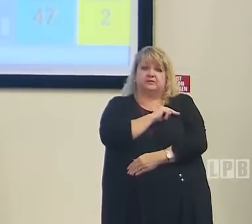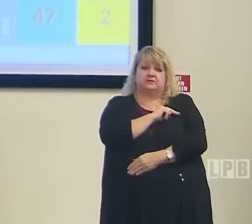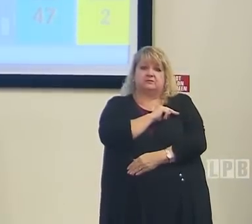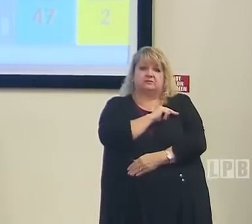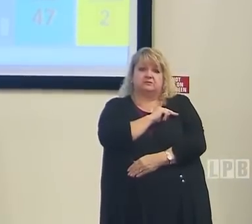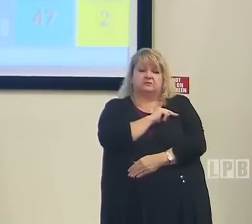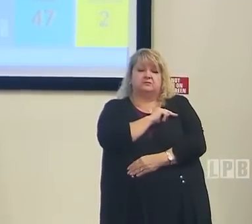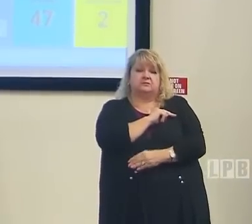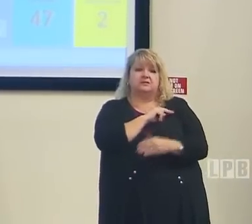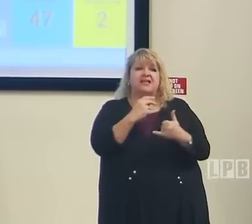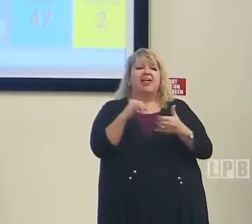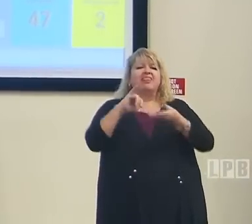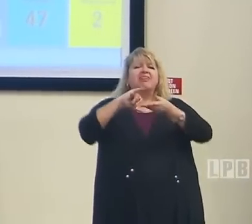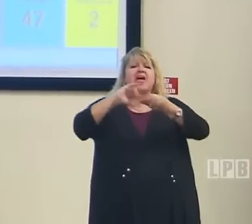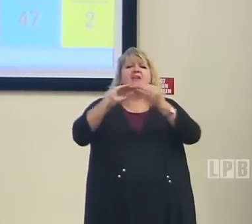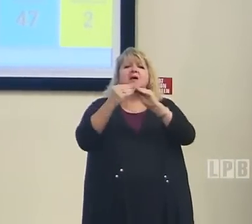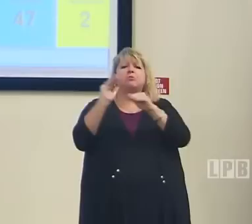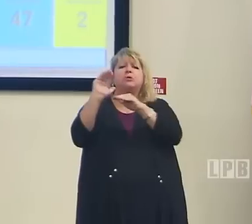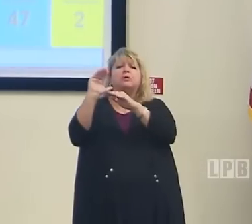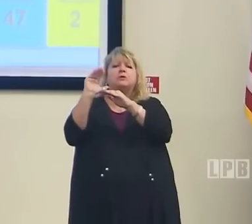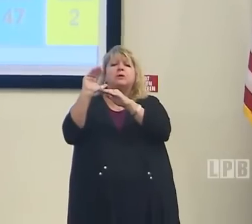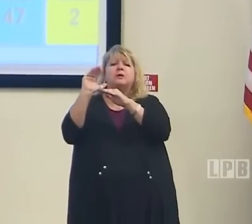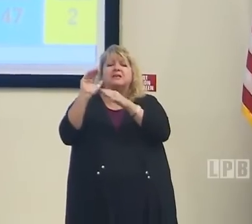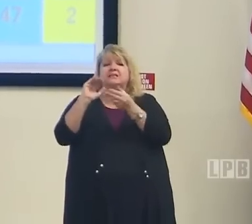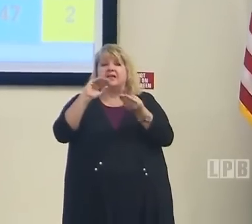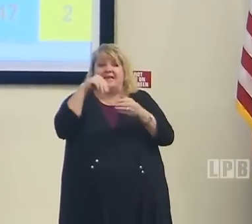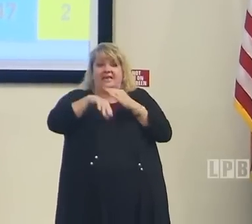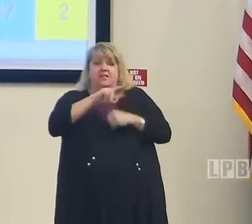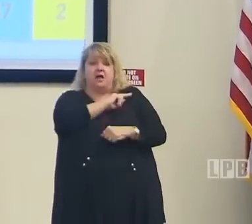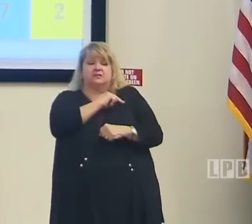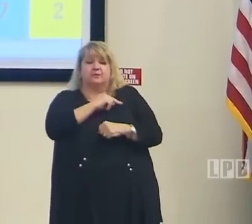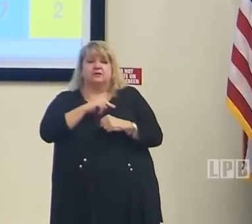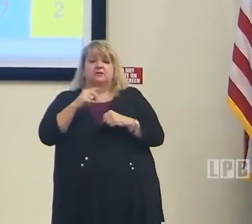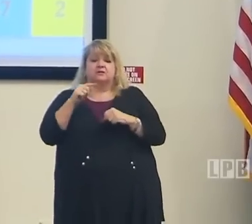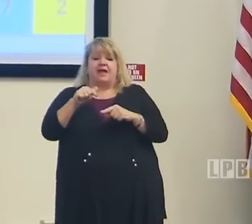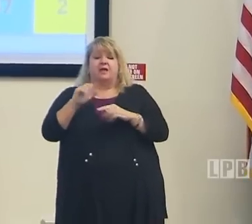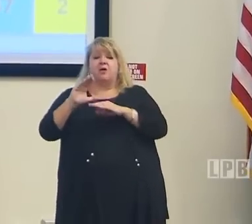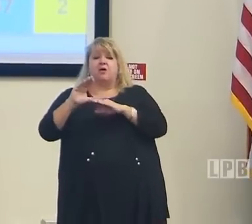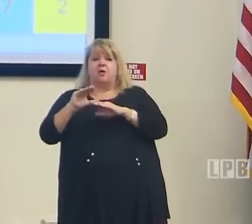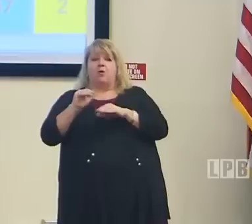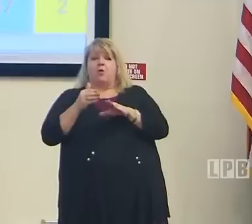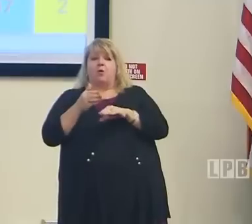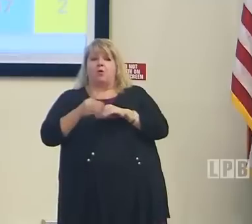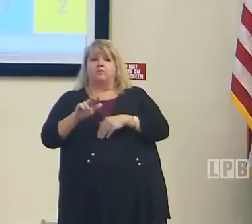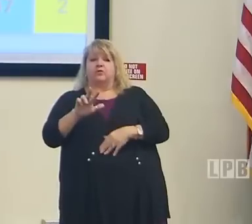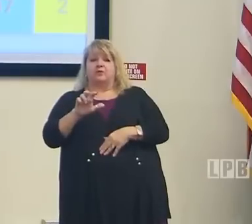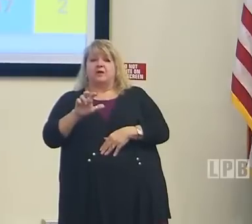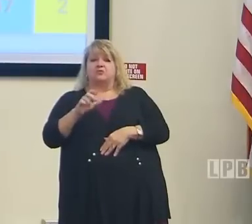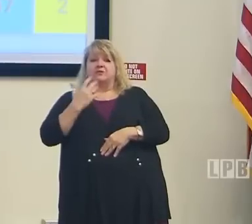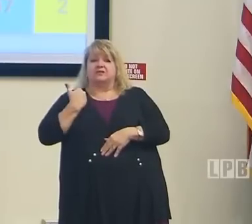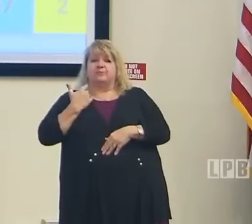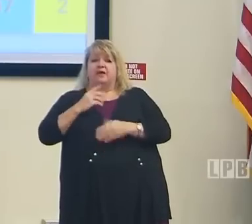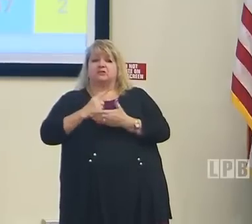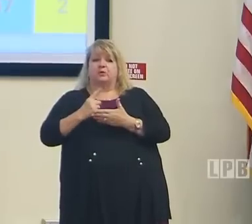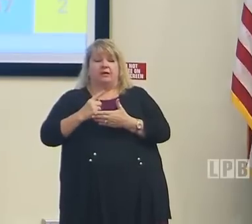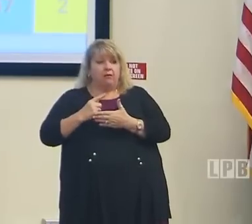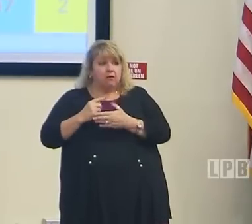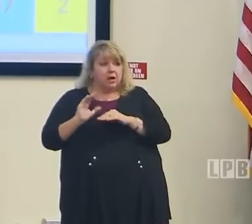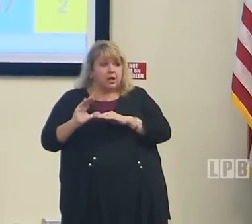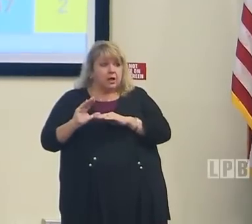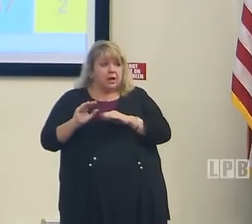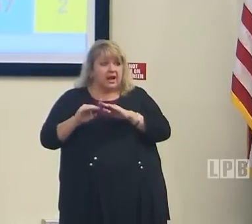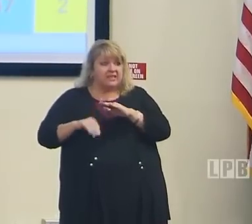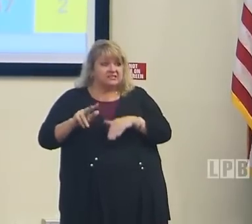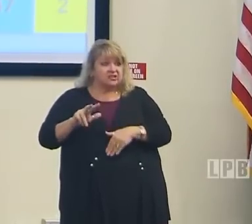That number is down just over 300 count over the past week, which is encouraging because